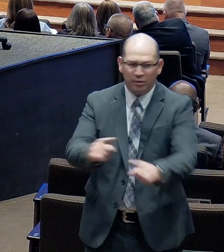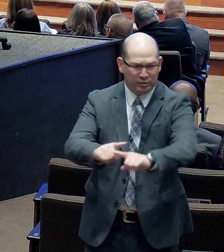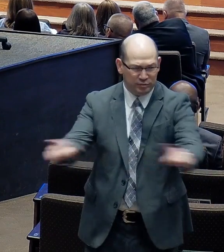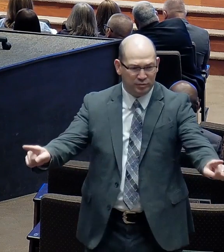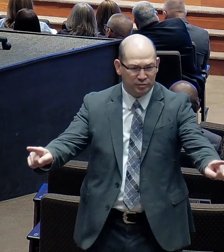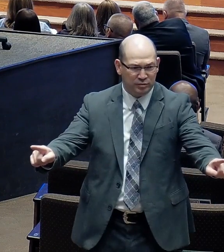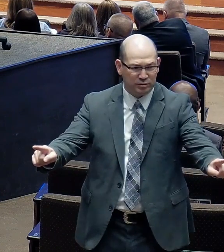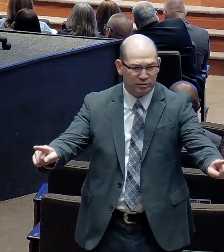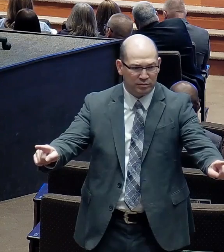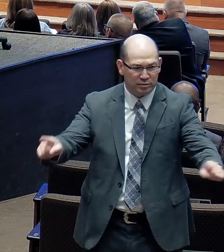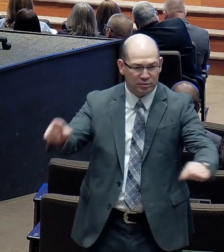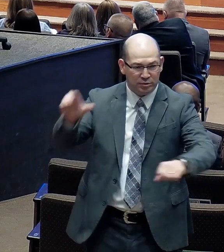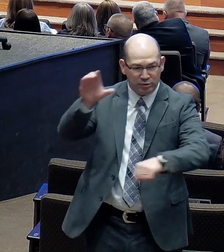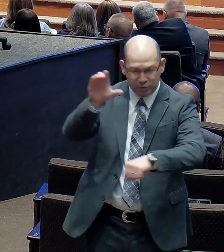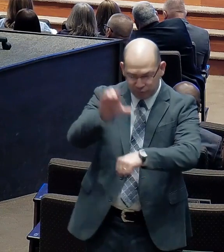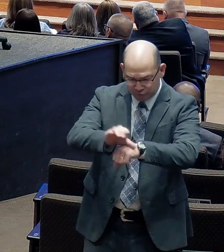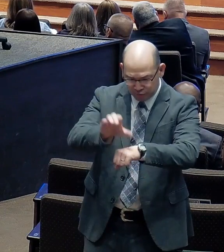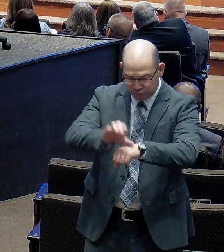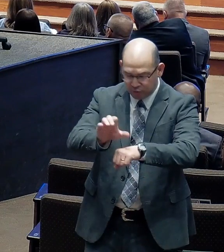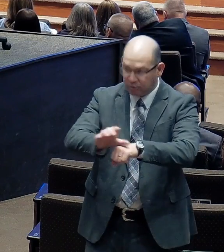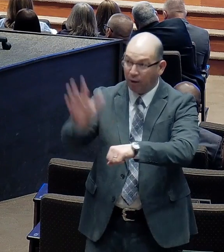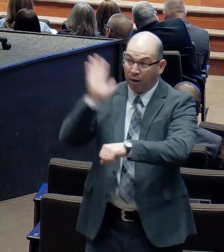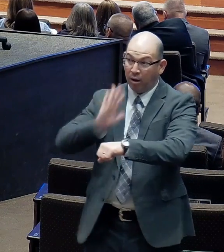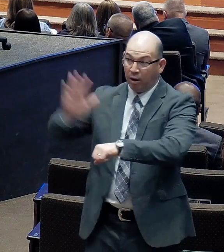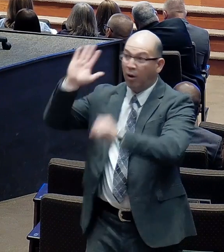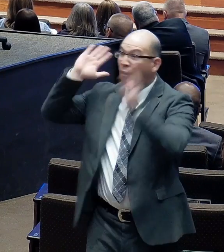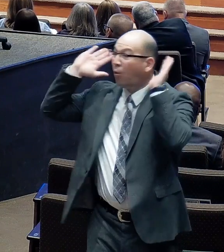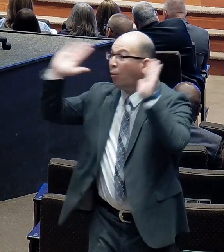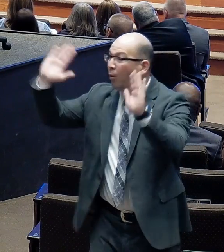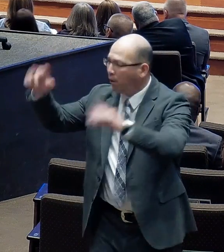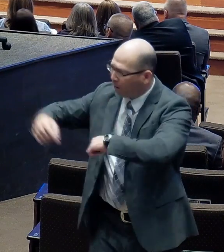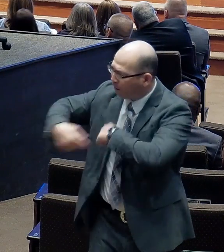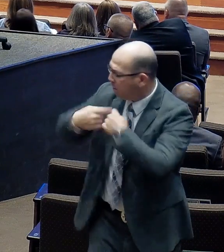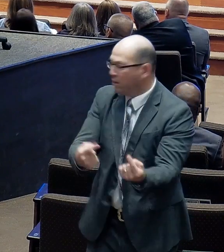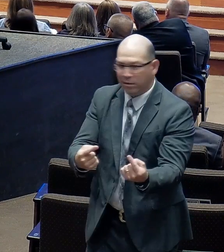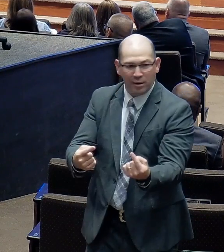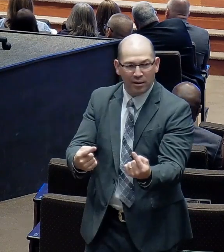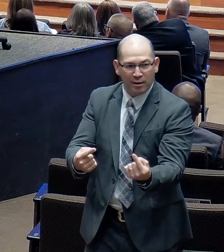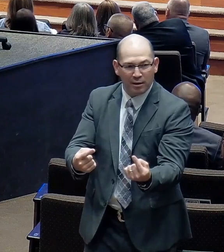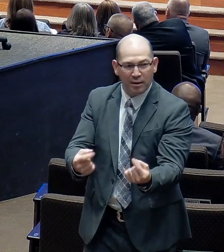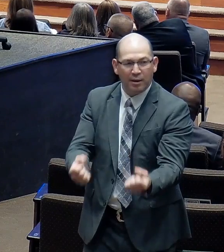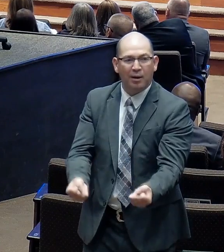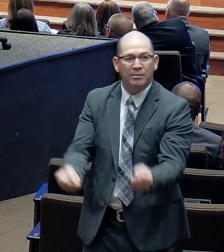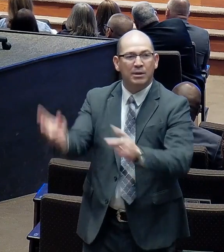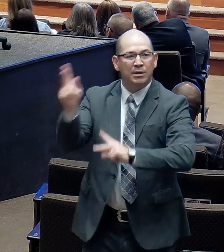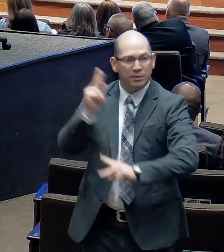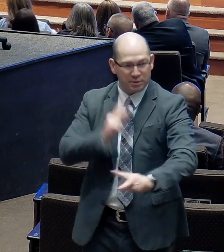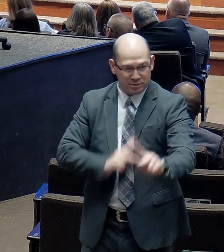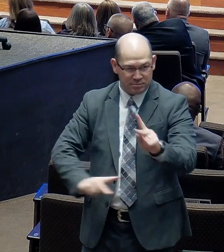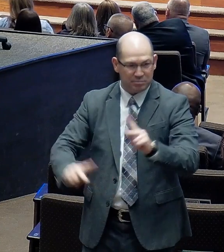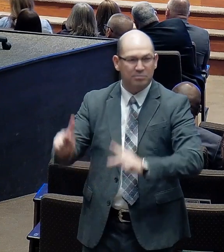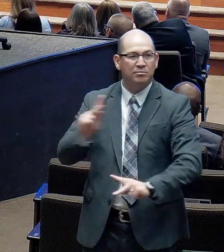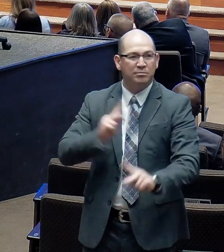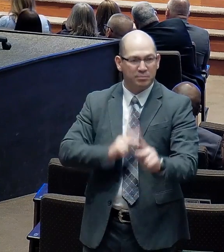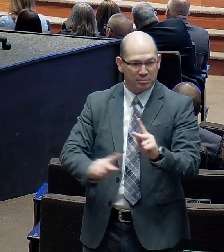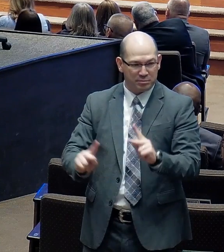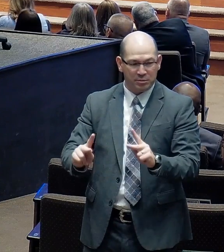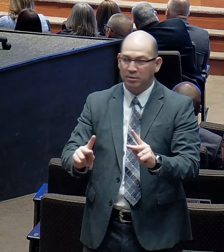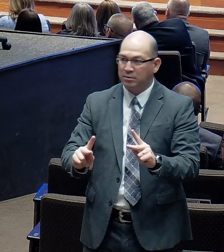Many have sown. The word of God. The last part of this verse says. They that sow in tears. Shall